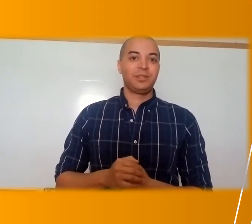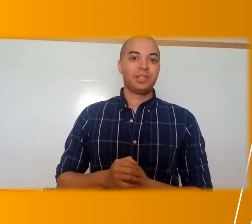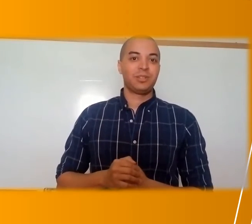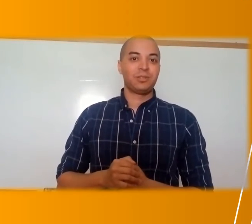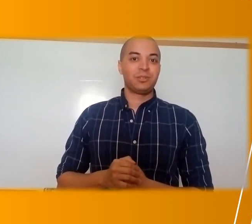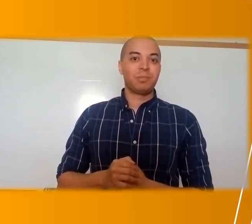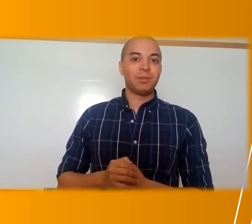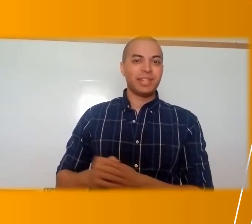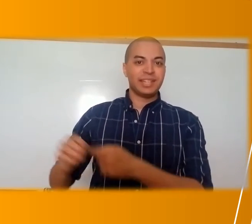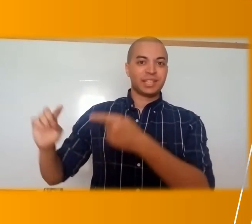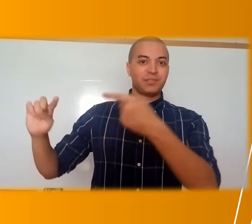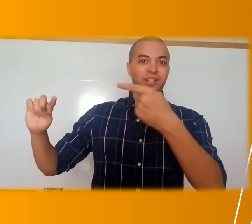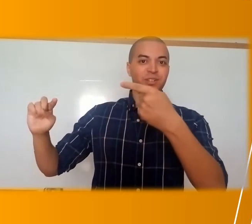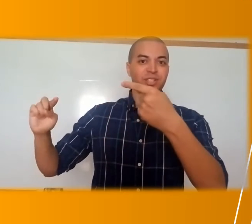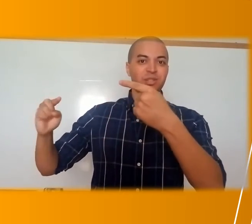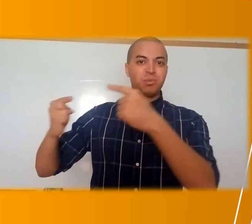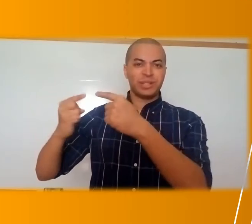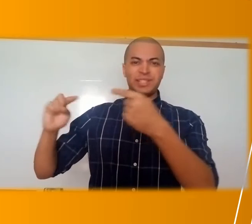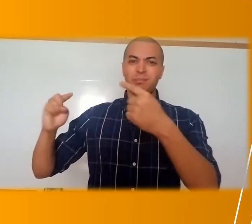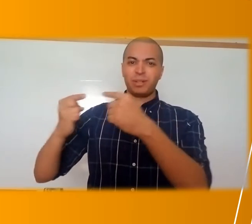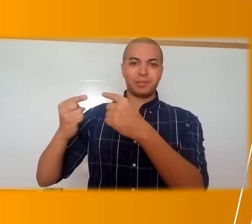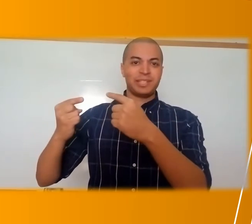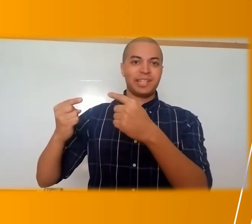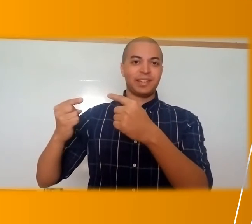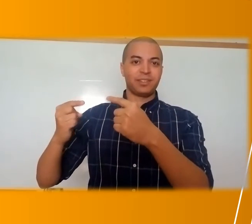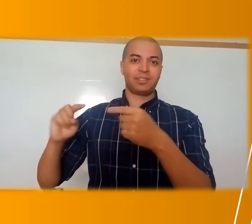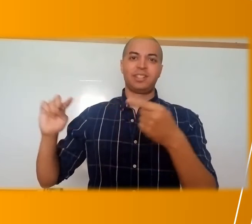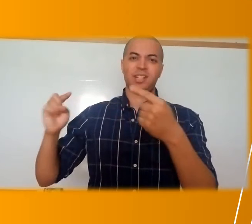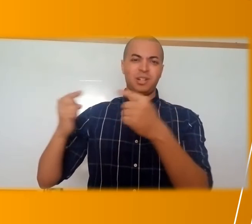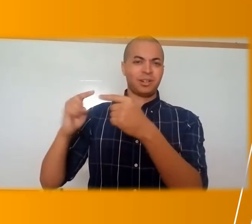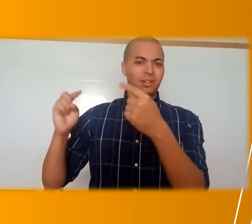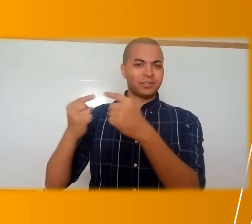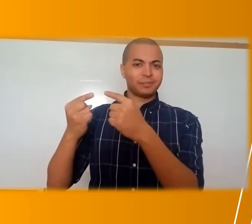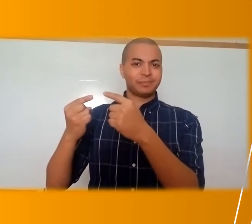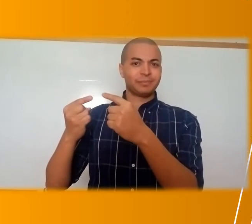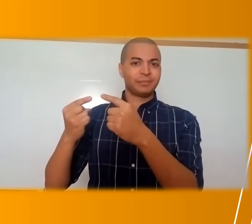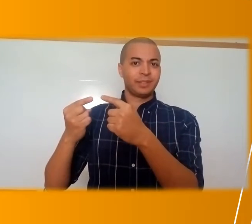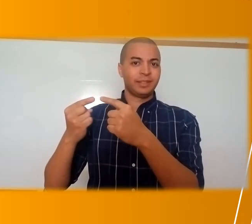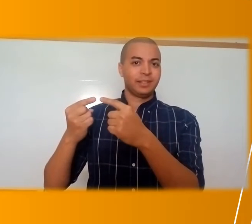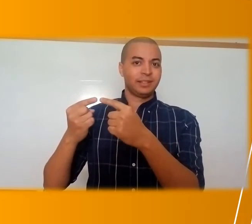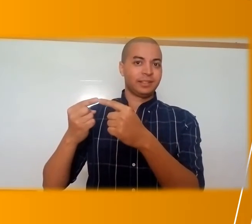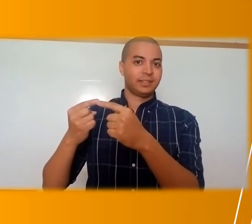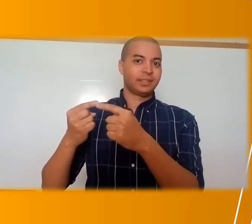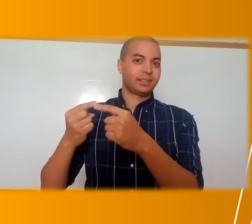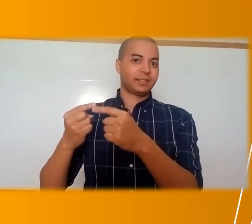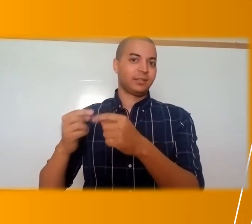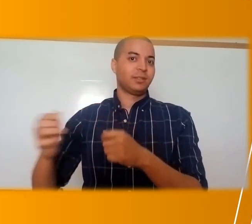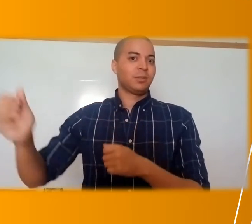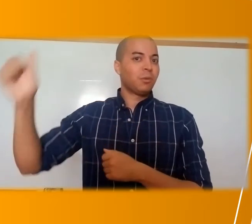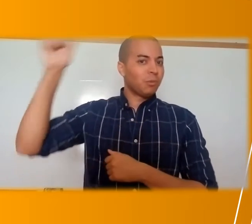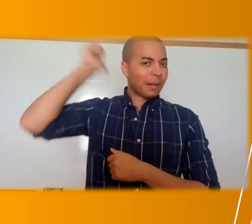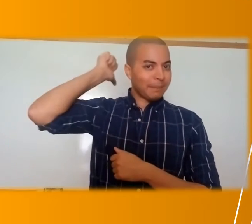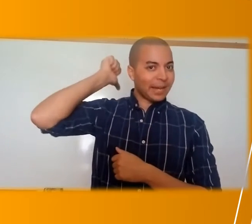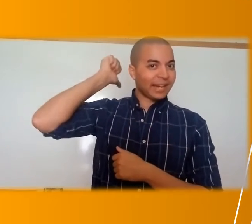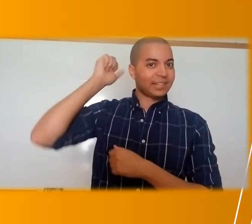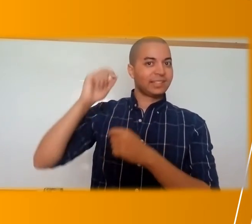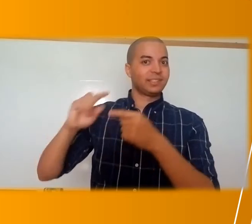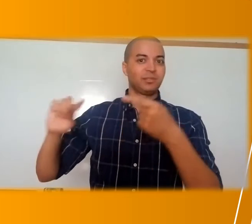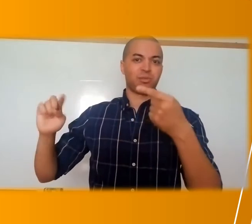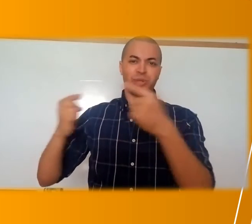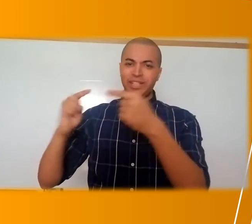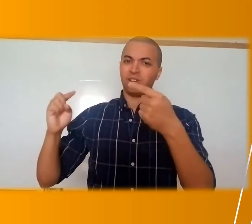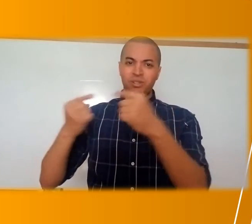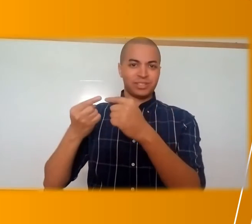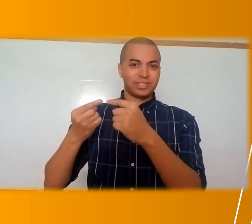You can use both index fingers and twist and bring them together. Hurt. Like, oh, my back